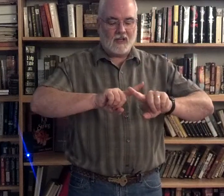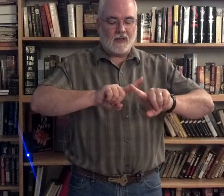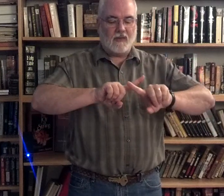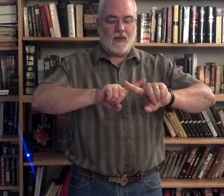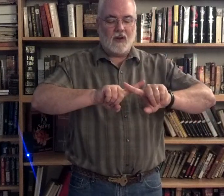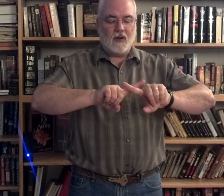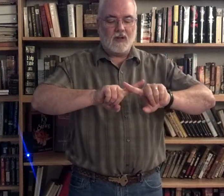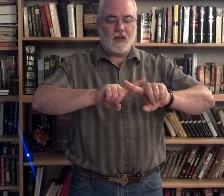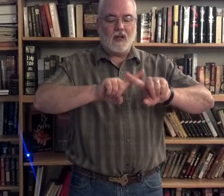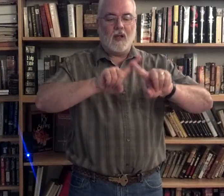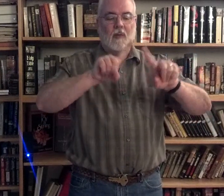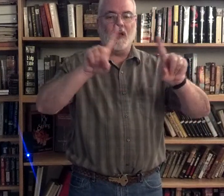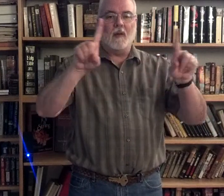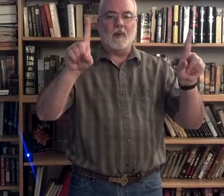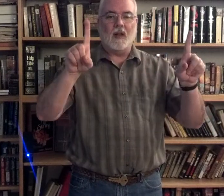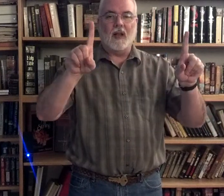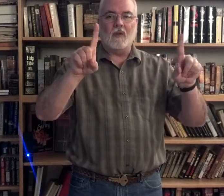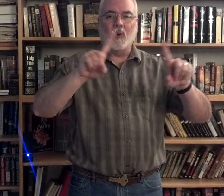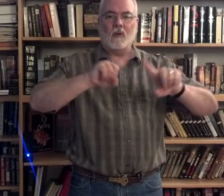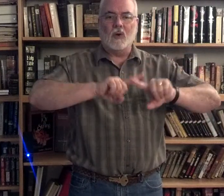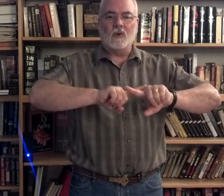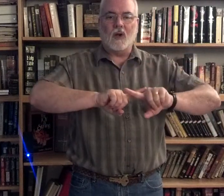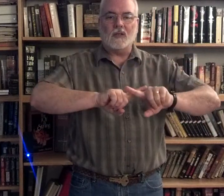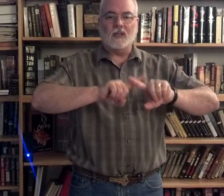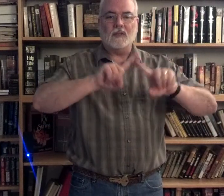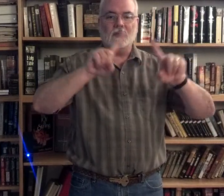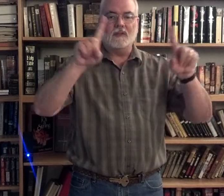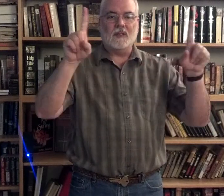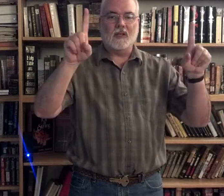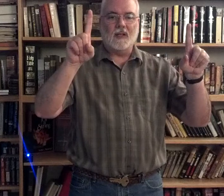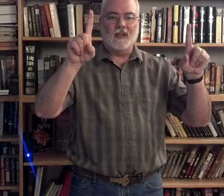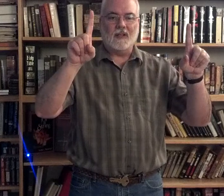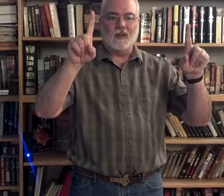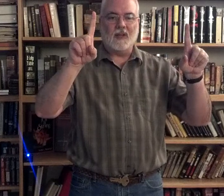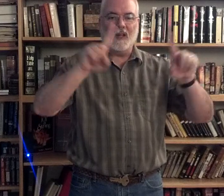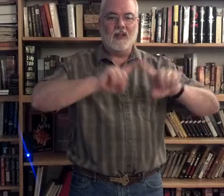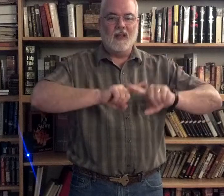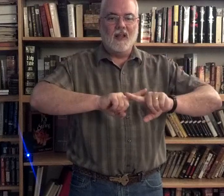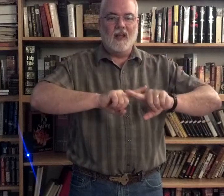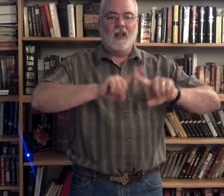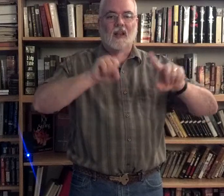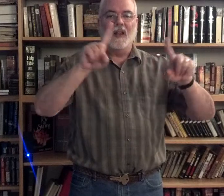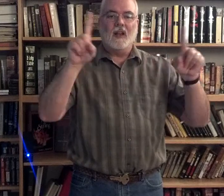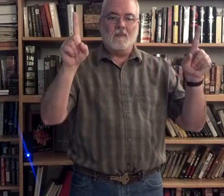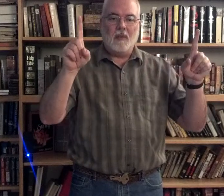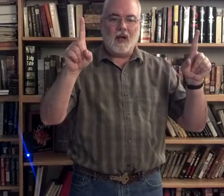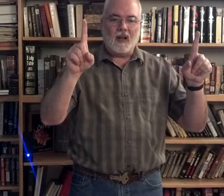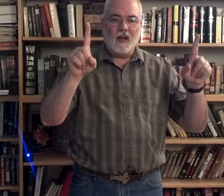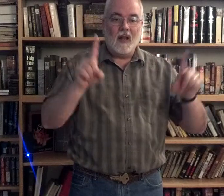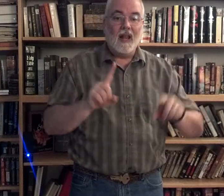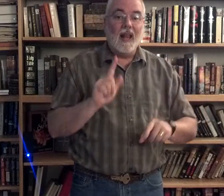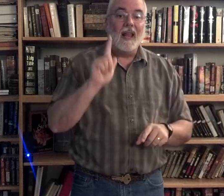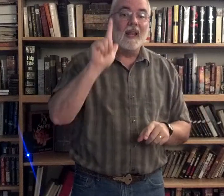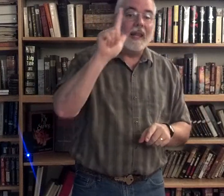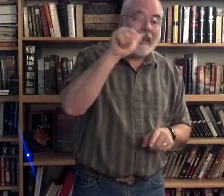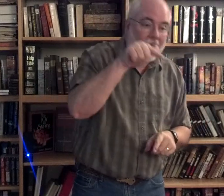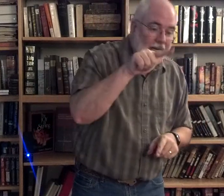the fingers coming up, like railroad crossings. Okay? But, later,